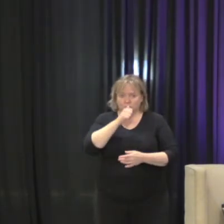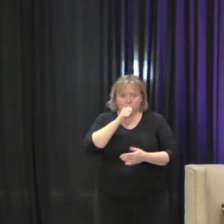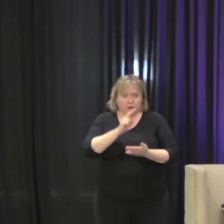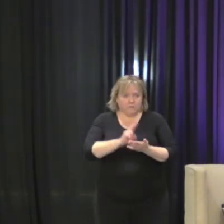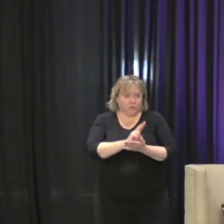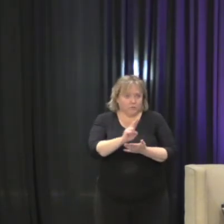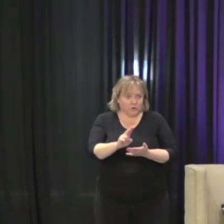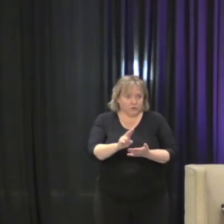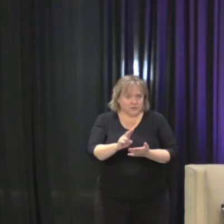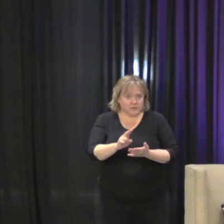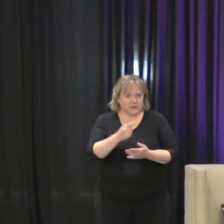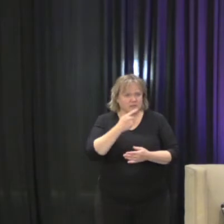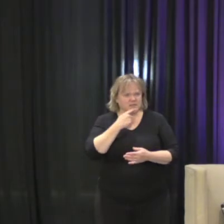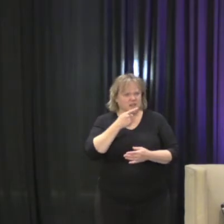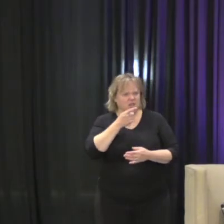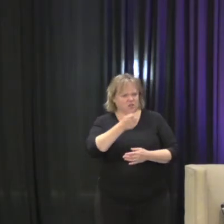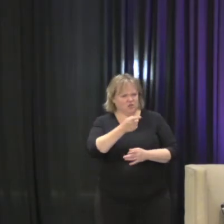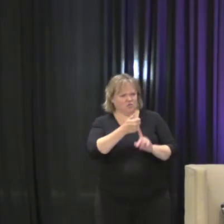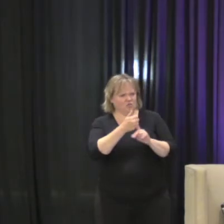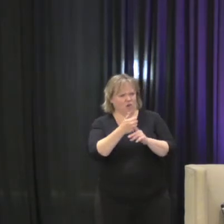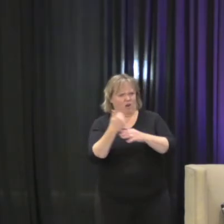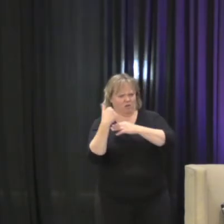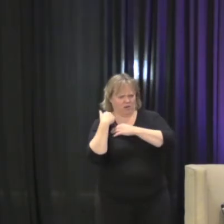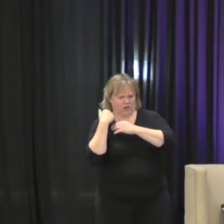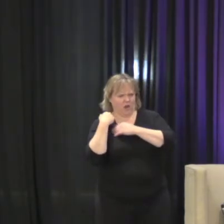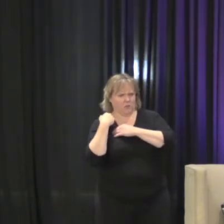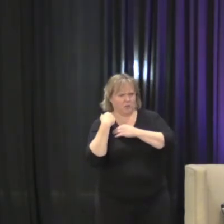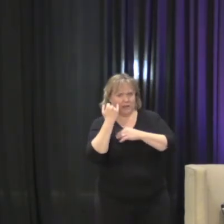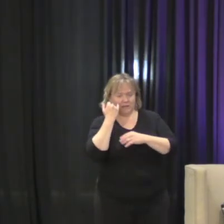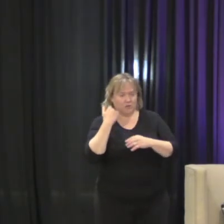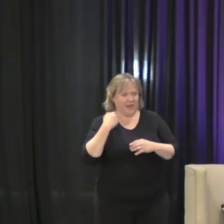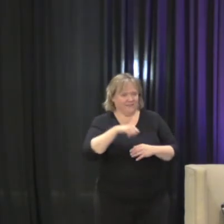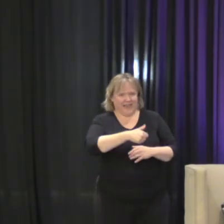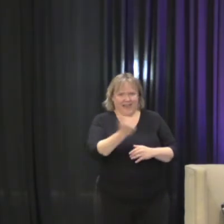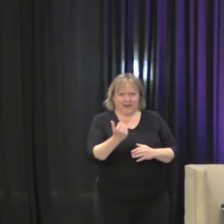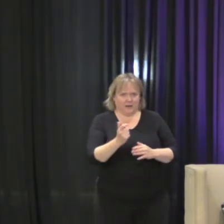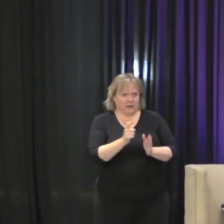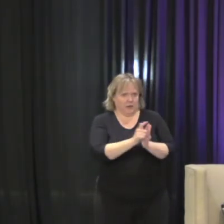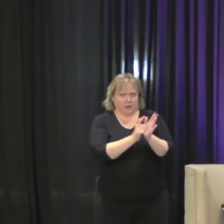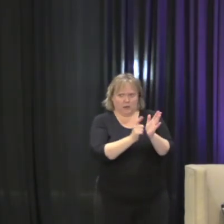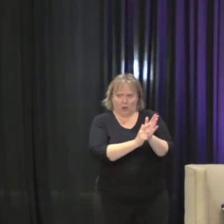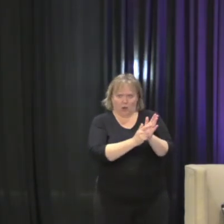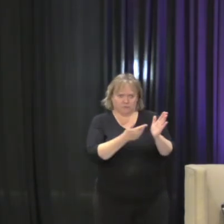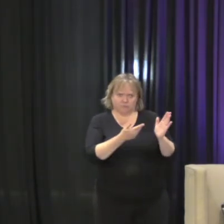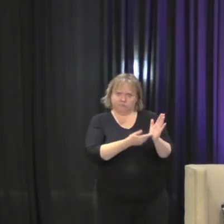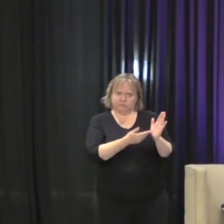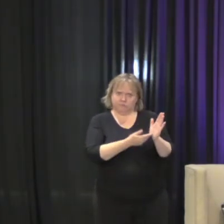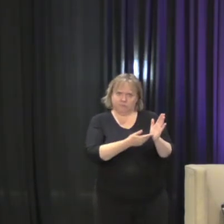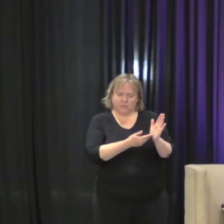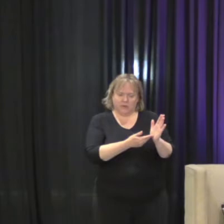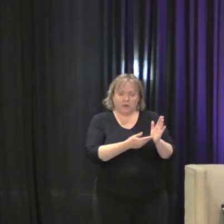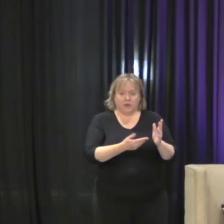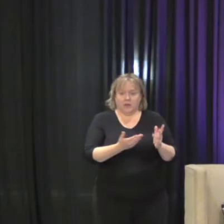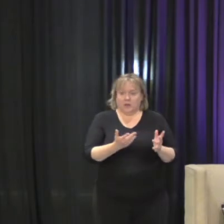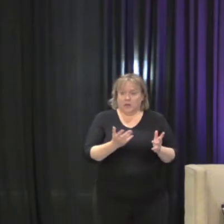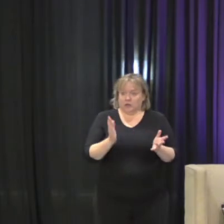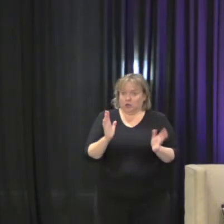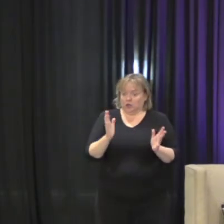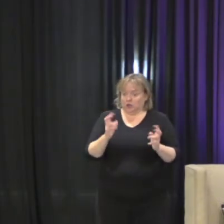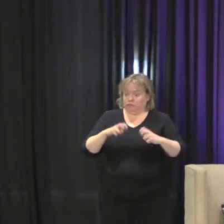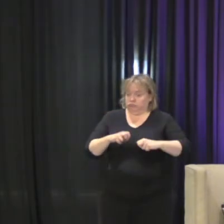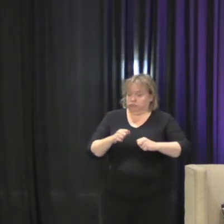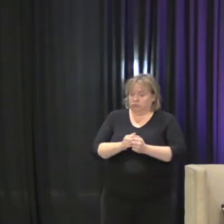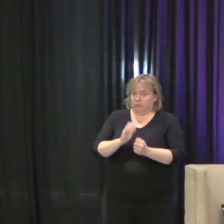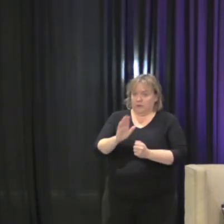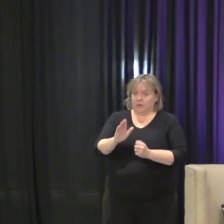holding them accountable through any state or local legislative means, speaking with their general councils and